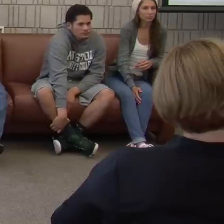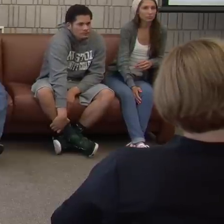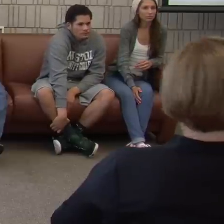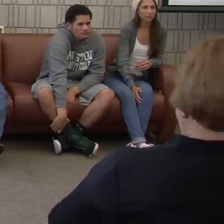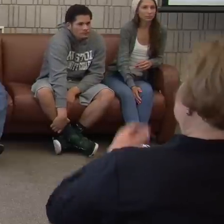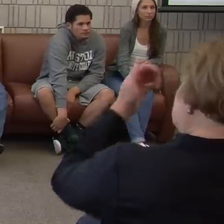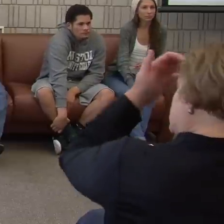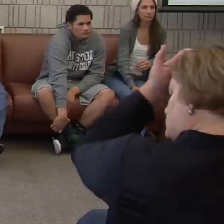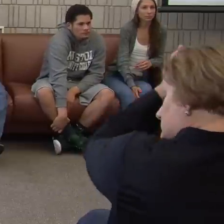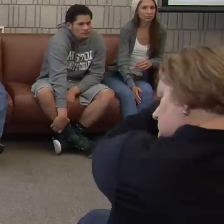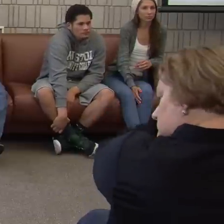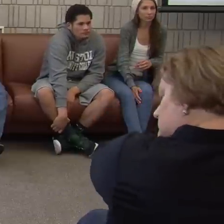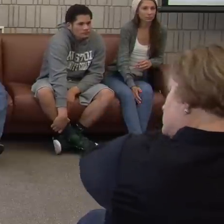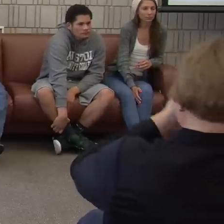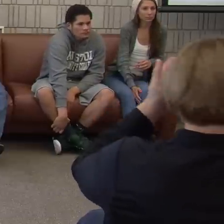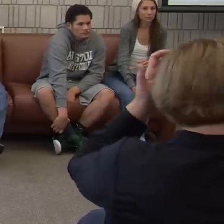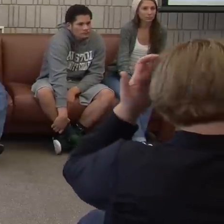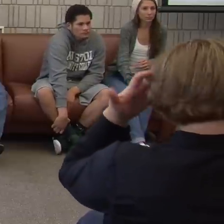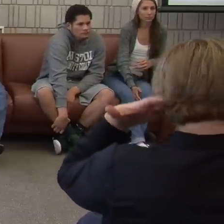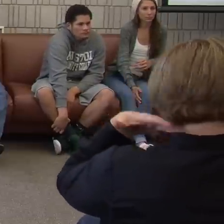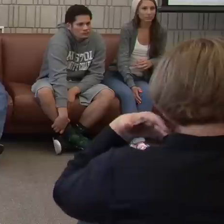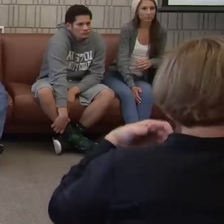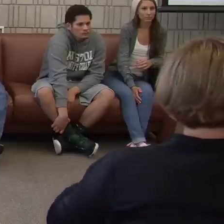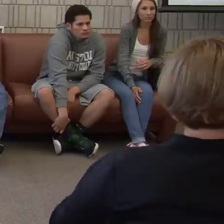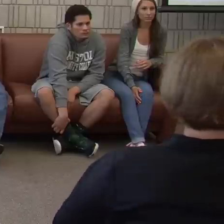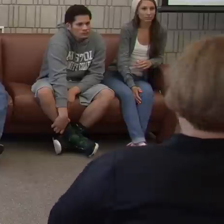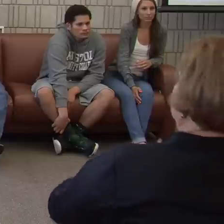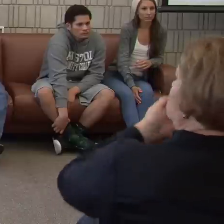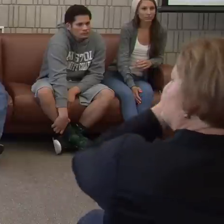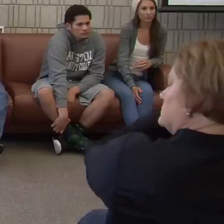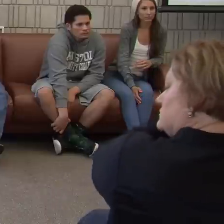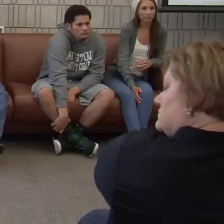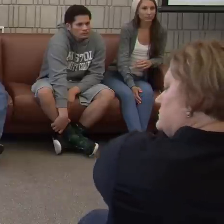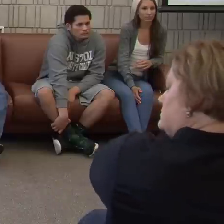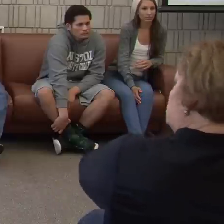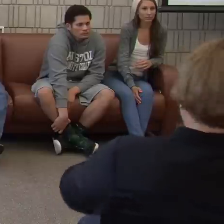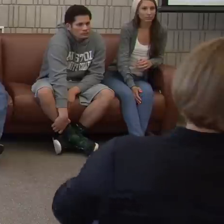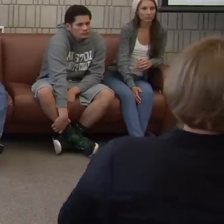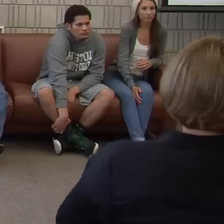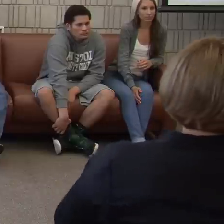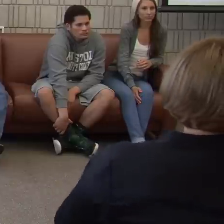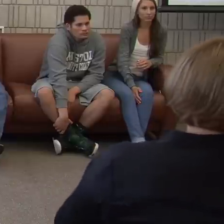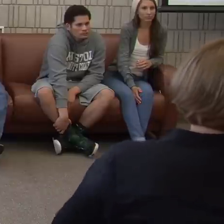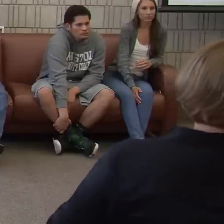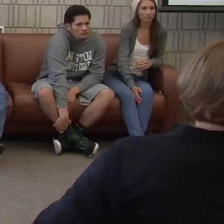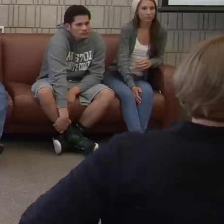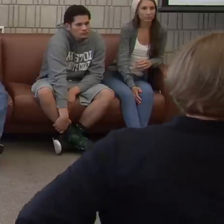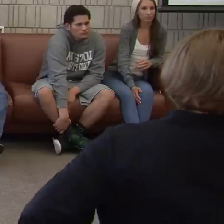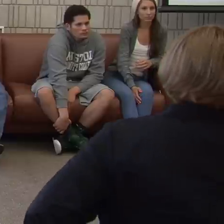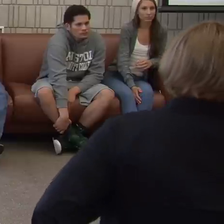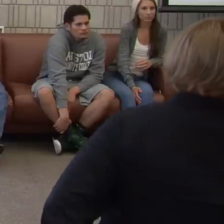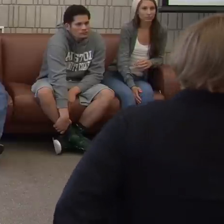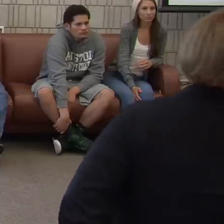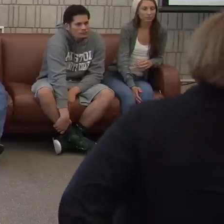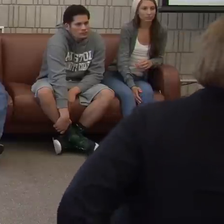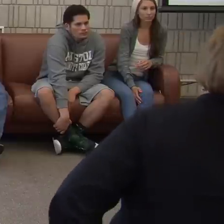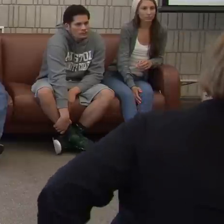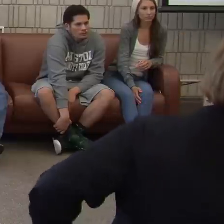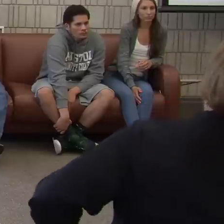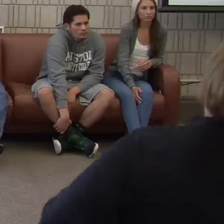back, and to those of you who just came to VCC, why wasn't a deaf college a fit for you? Why did you choose